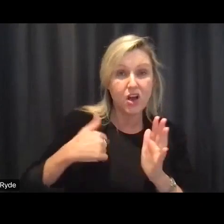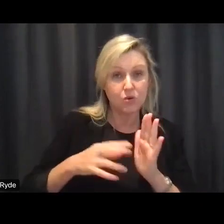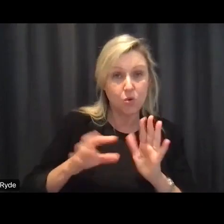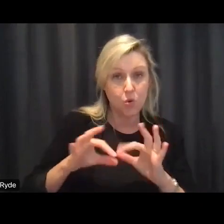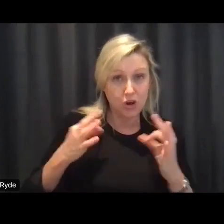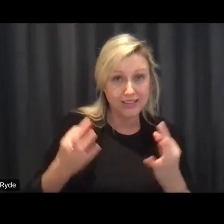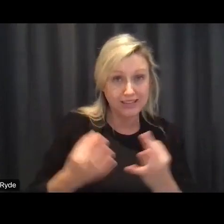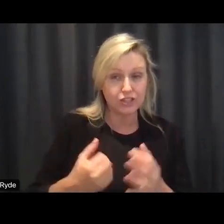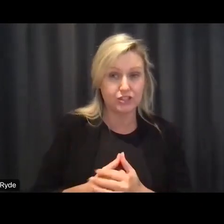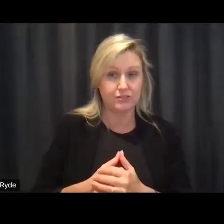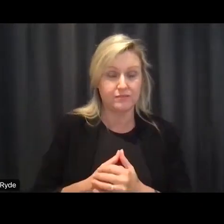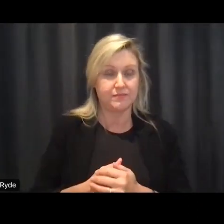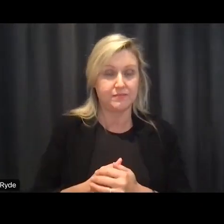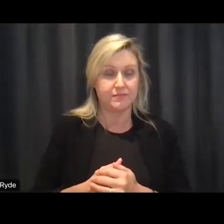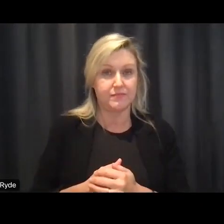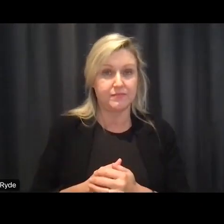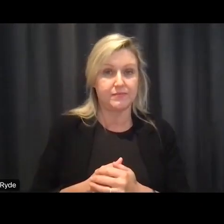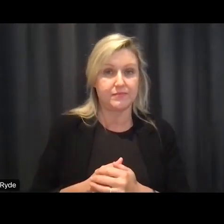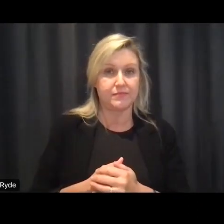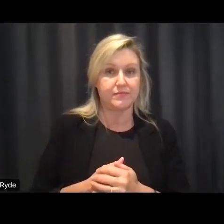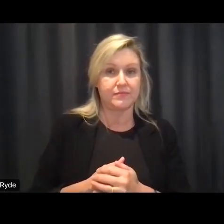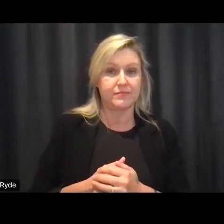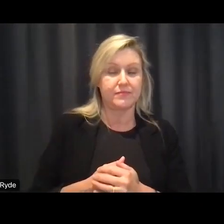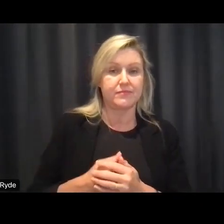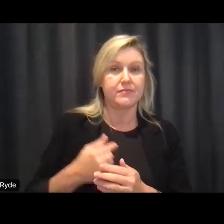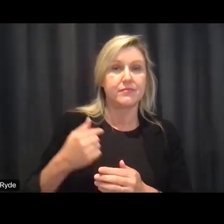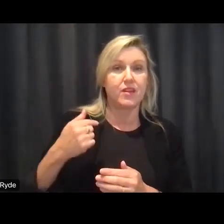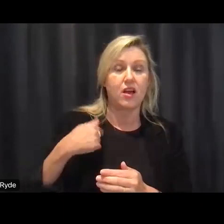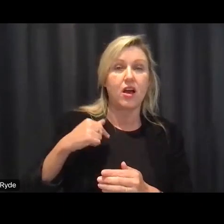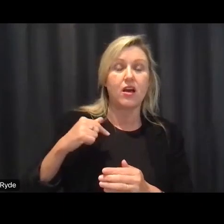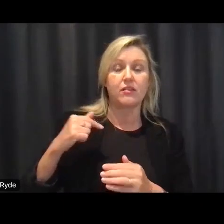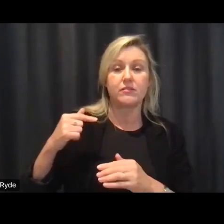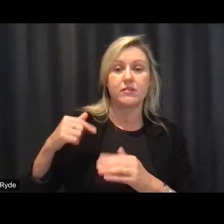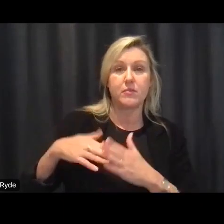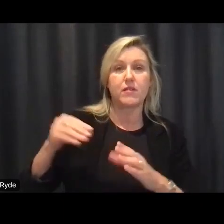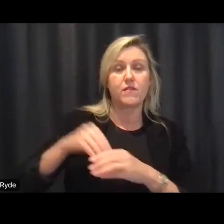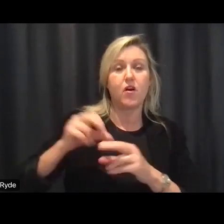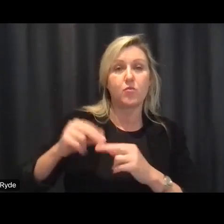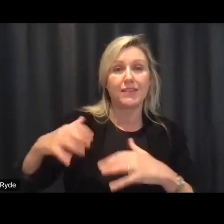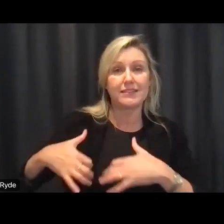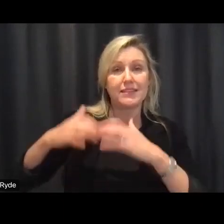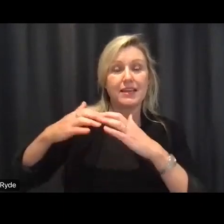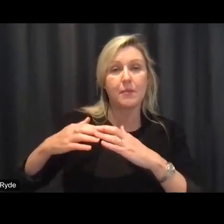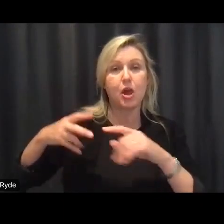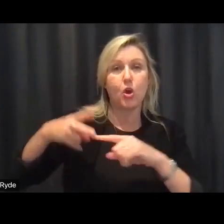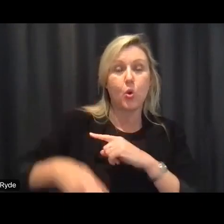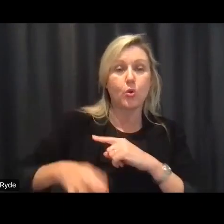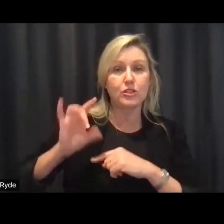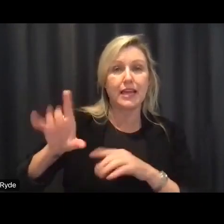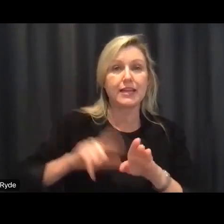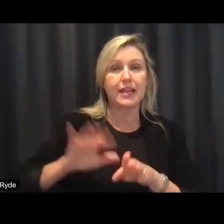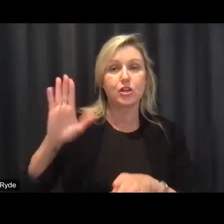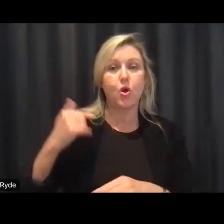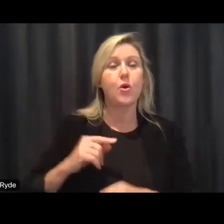over 10 years ago to help set up and launch the national disability insurance scheme but my vested interest